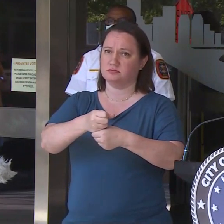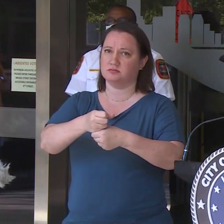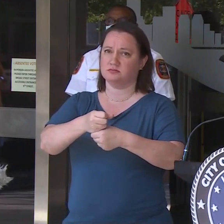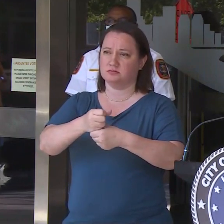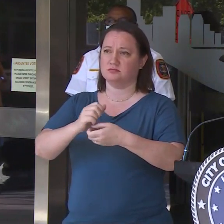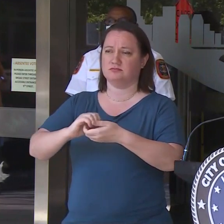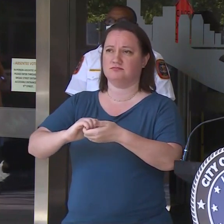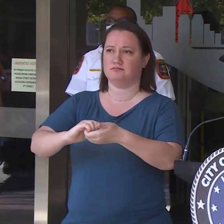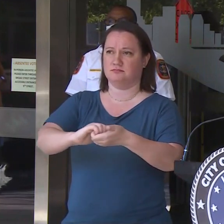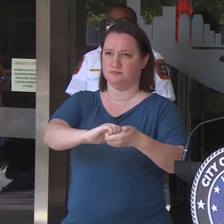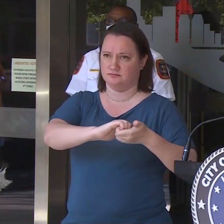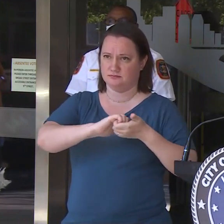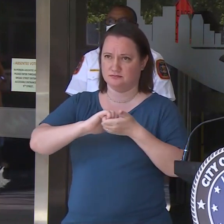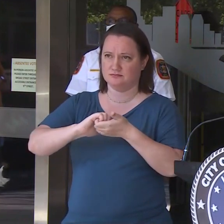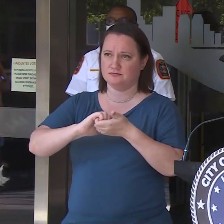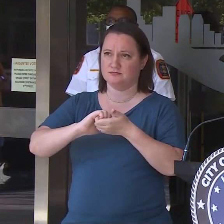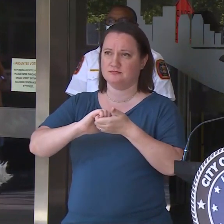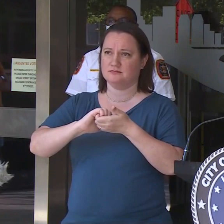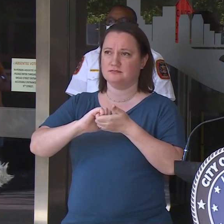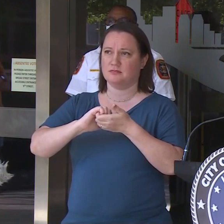But we ask that you do it peacefully.